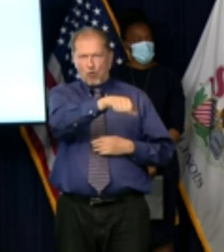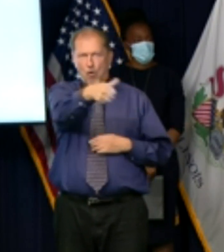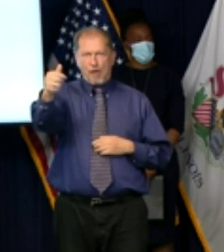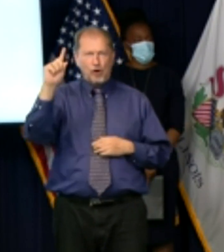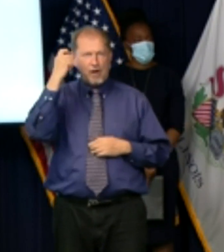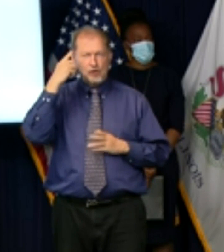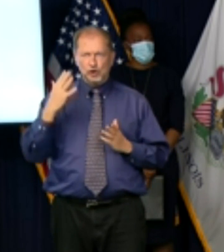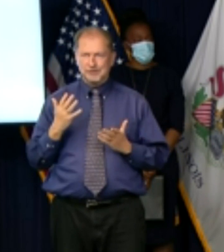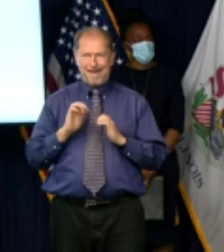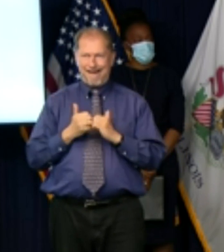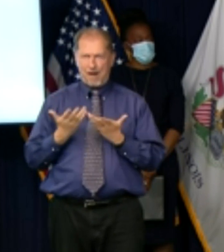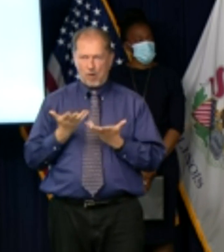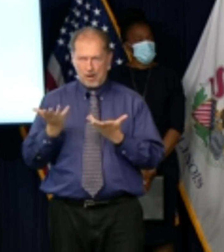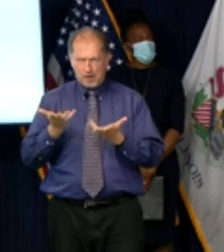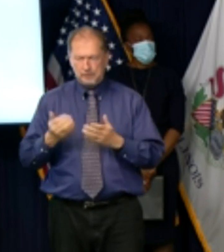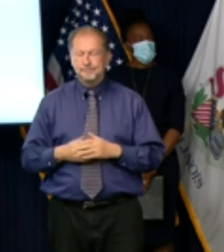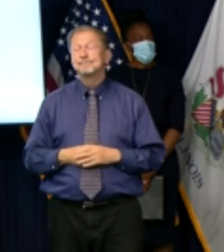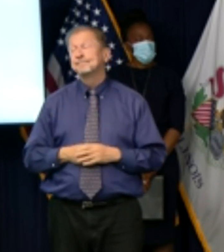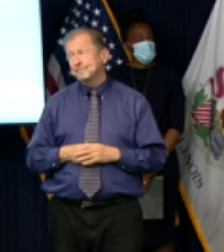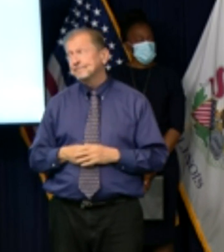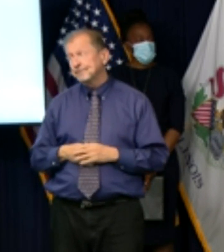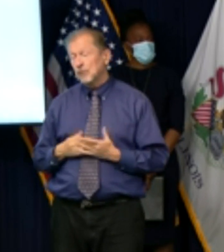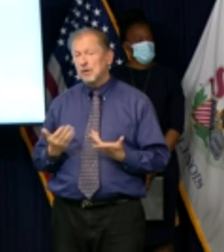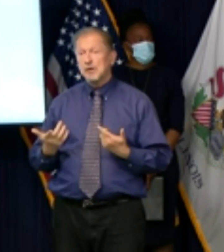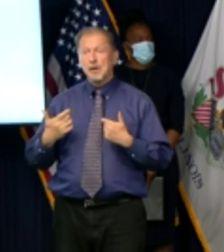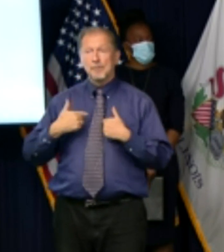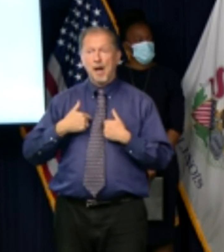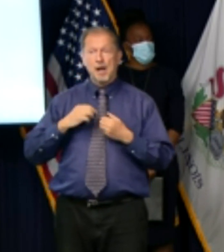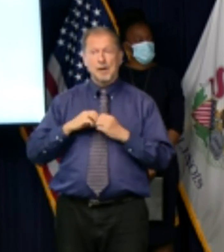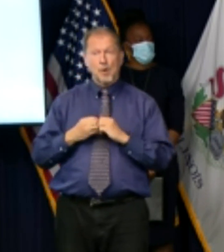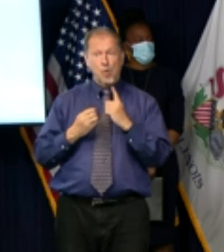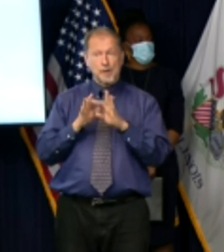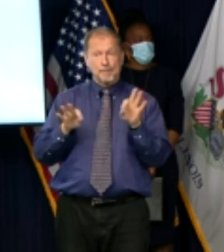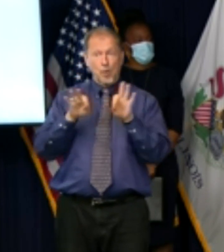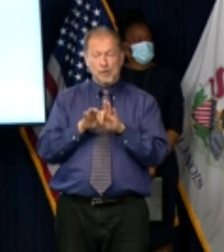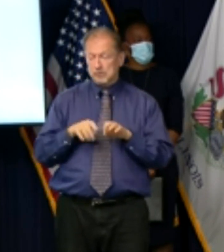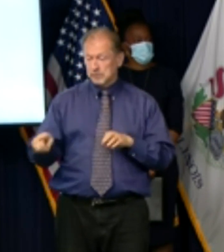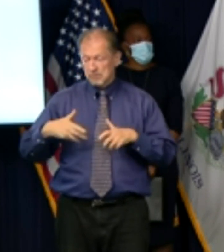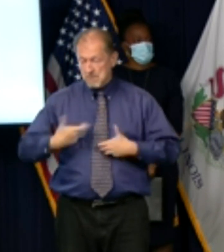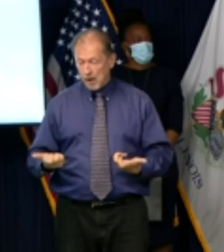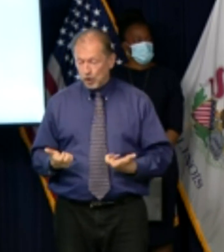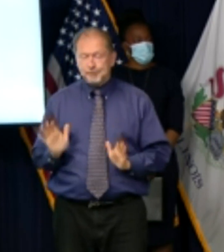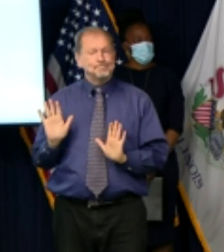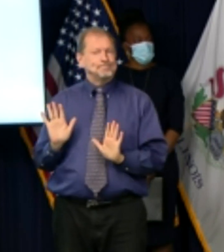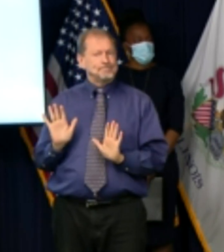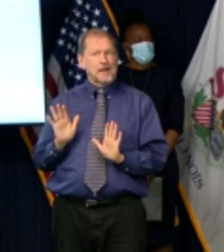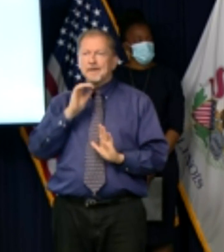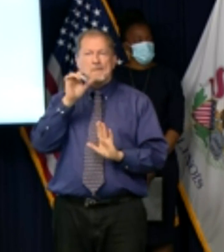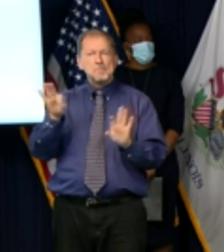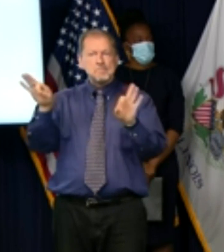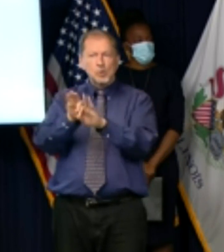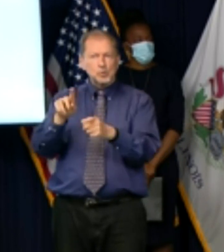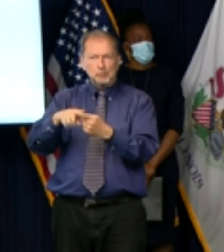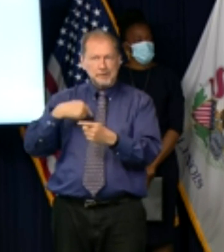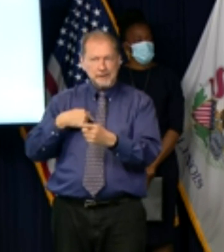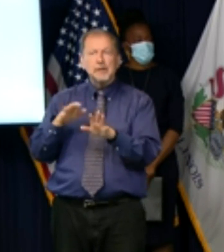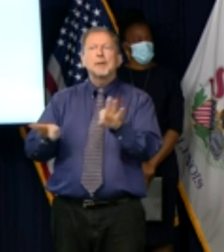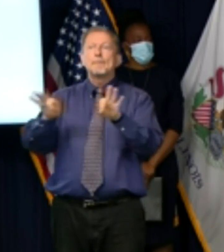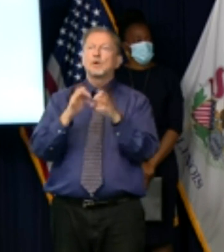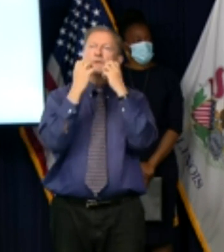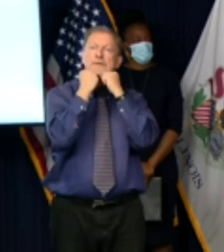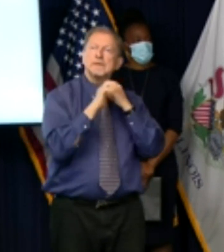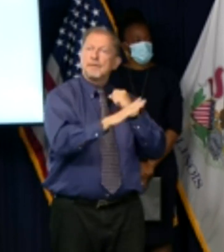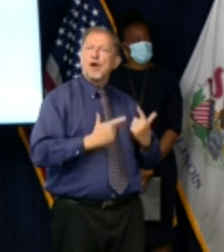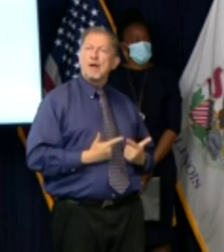first of all my number one consideration is not uh whether someone's going to get angry at me it's whether i can save a life or